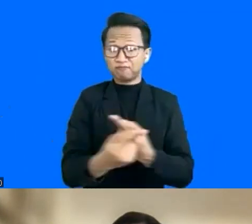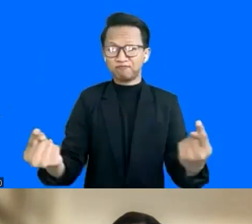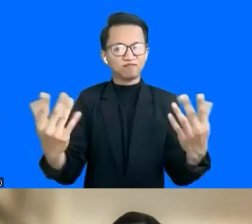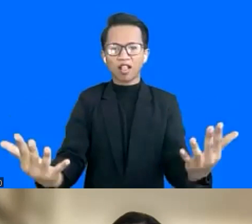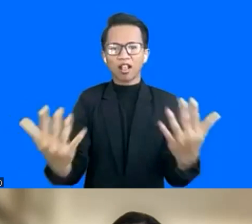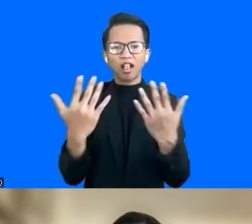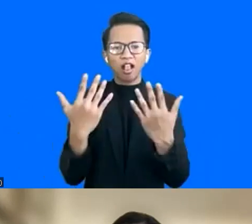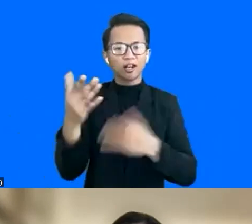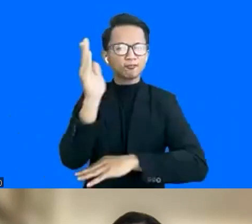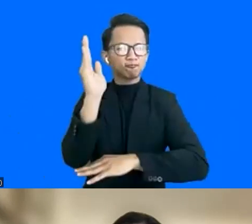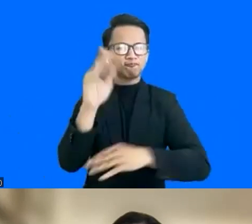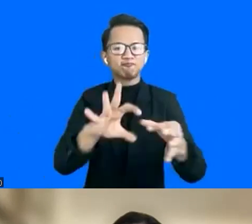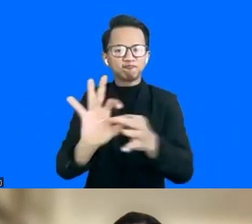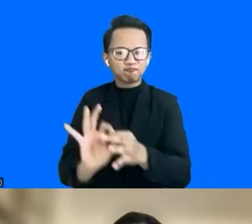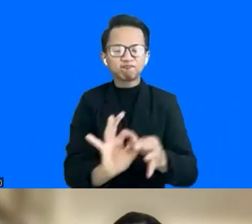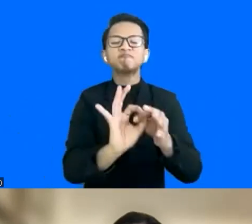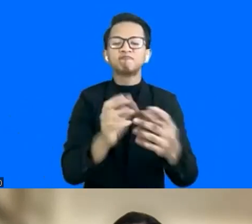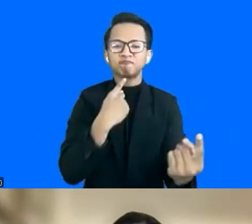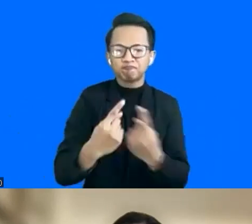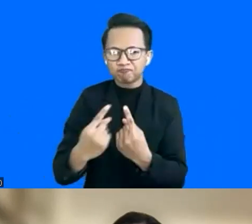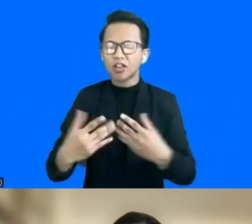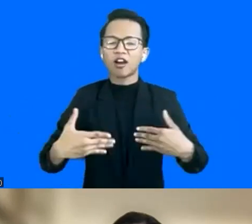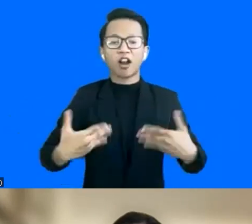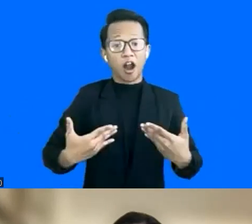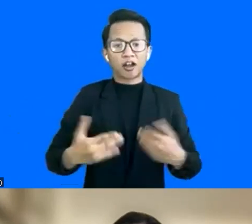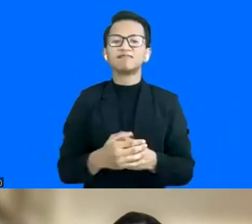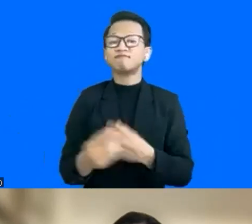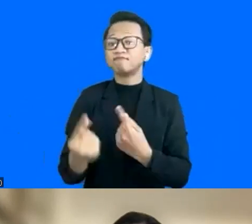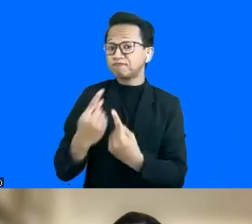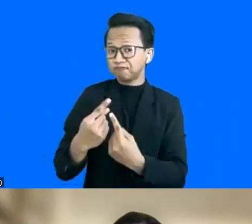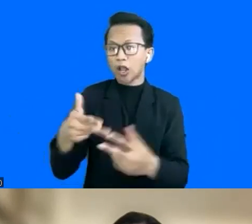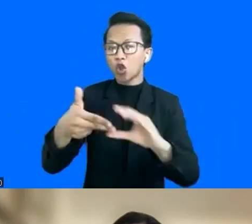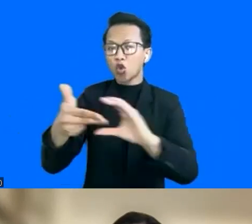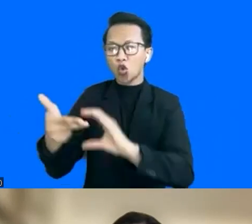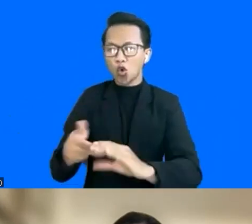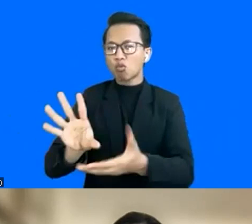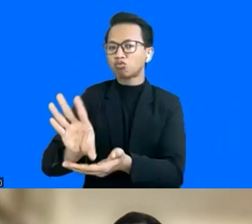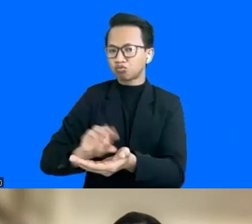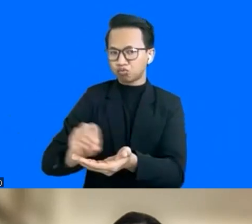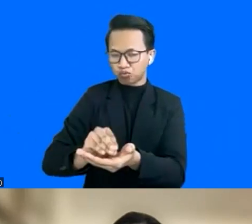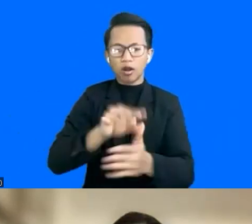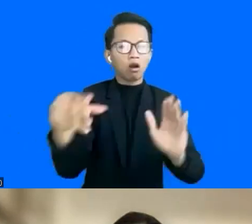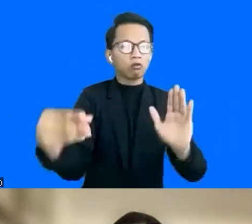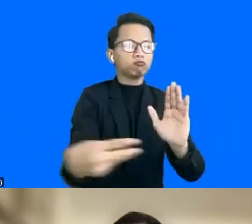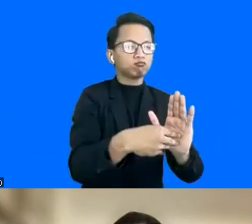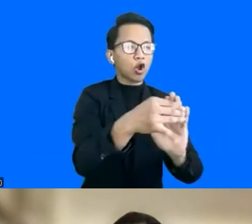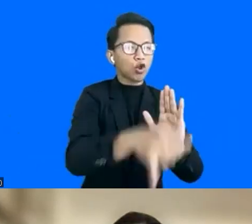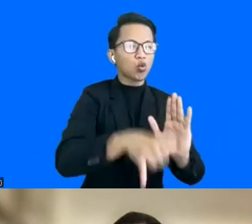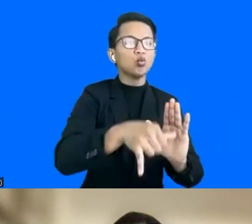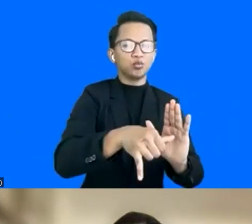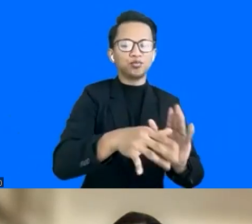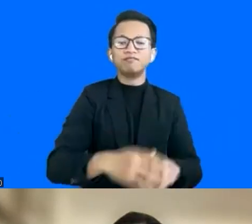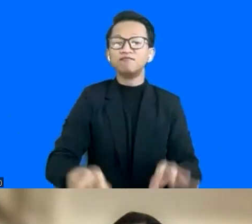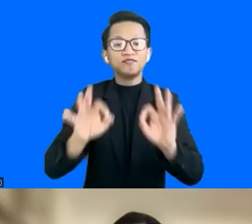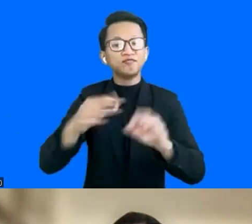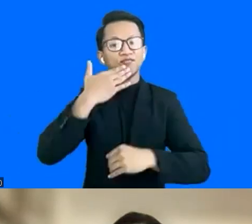this webinar will be recorded and will be posted at our website so thank you very much again for all the audiences as well thank